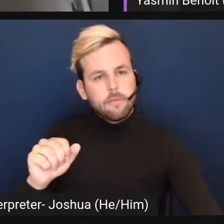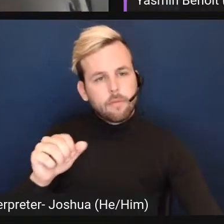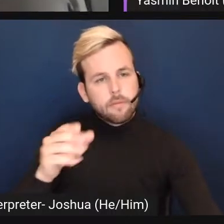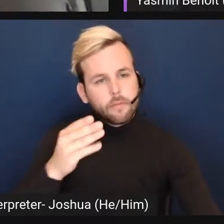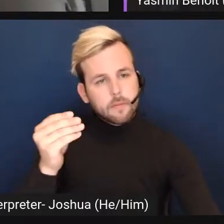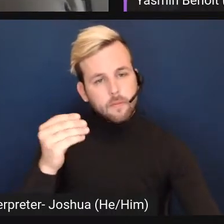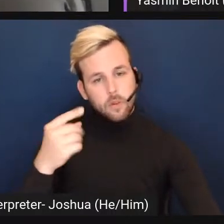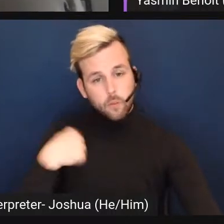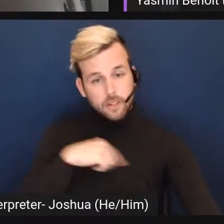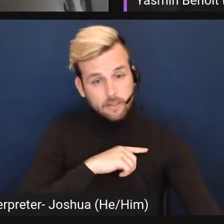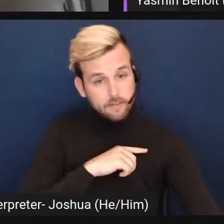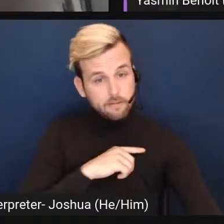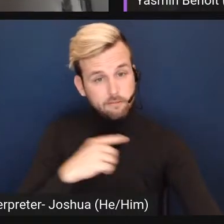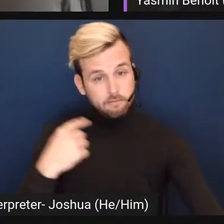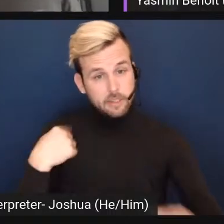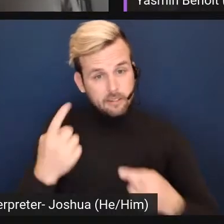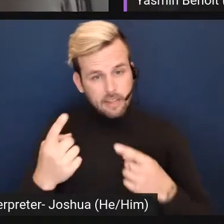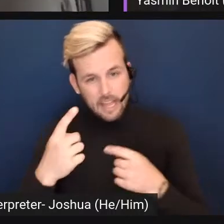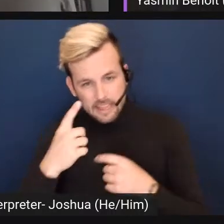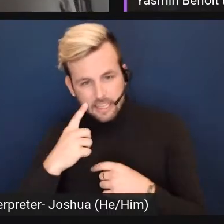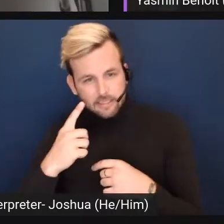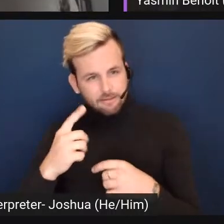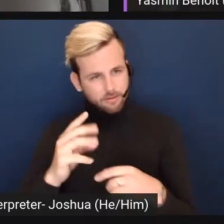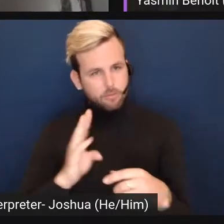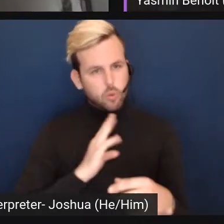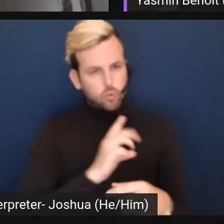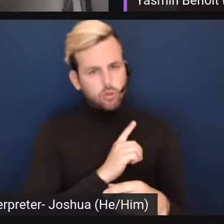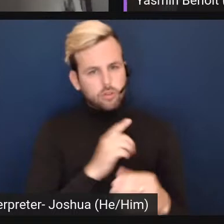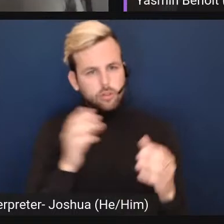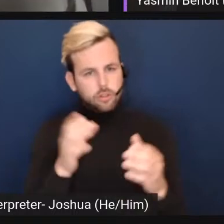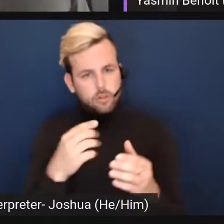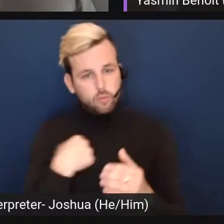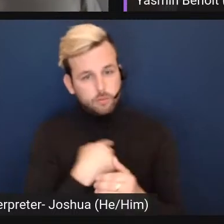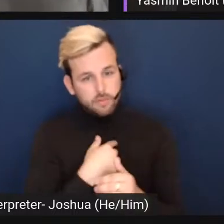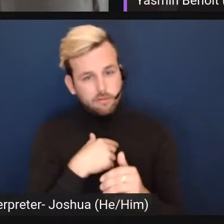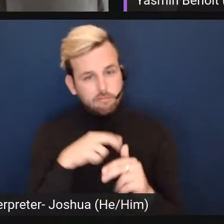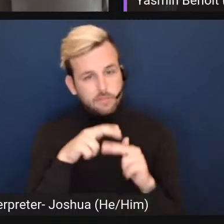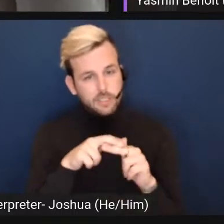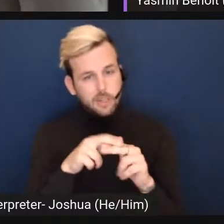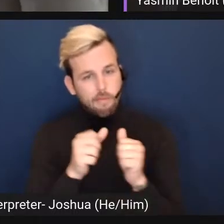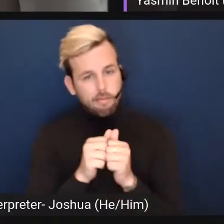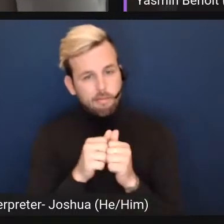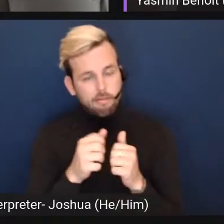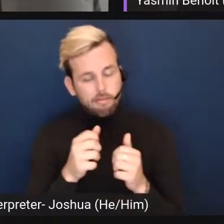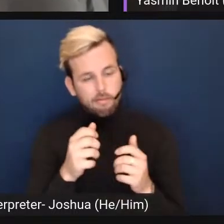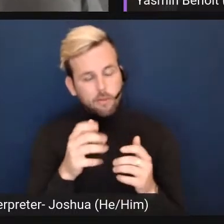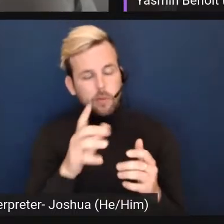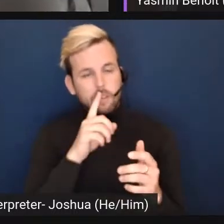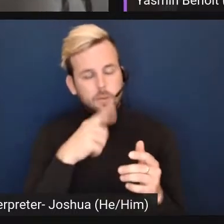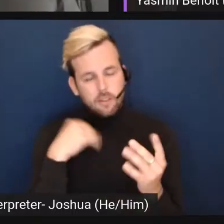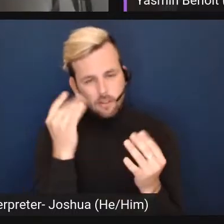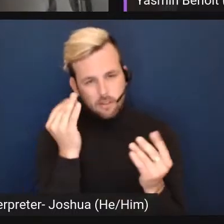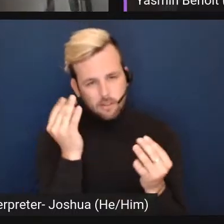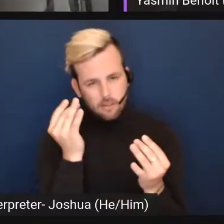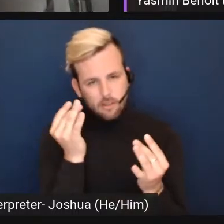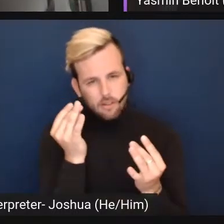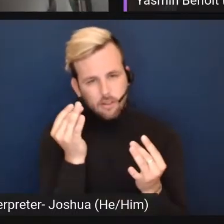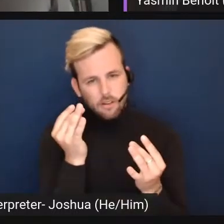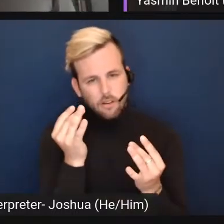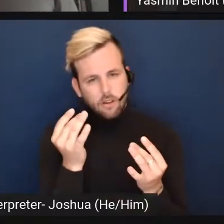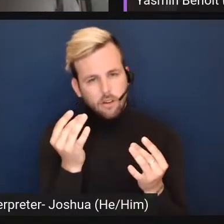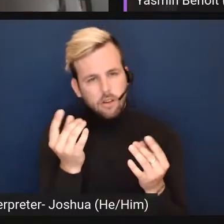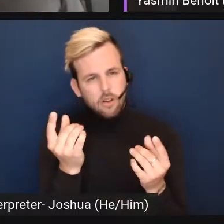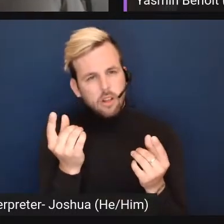we've been i think as a board sitting with what to uh